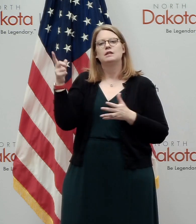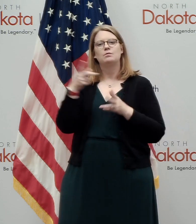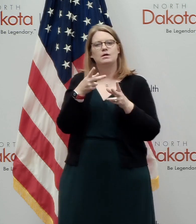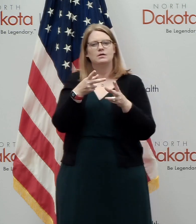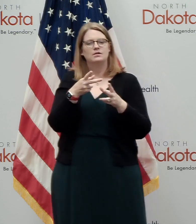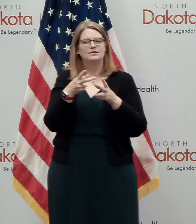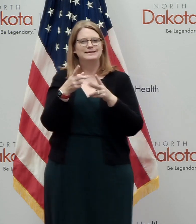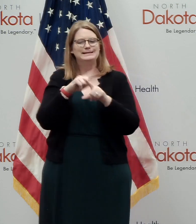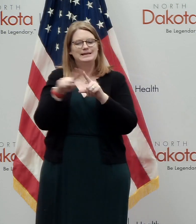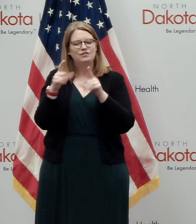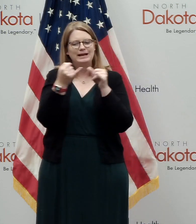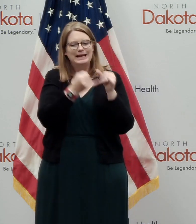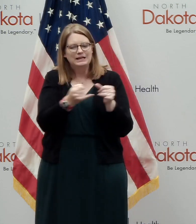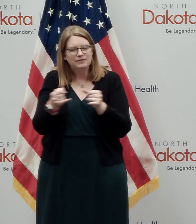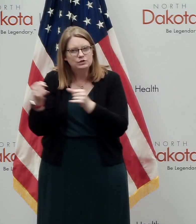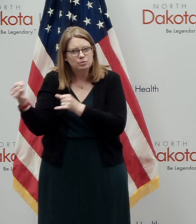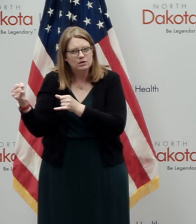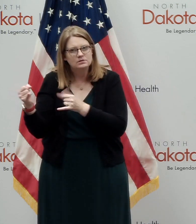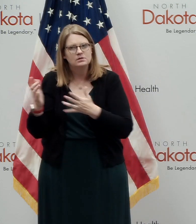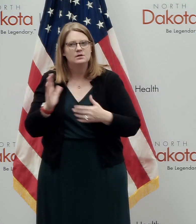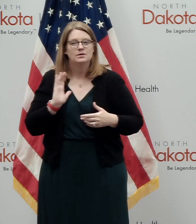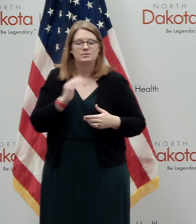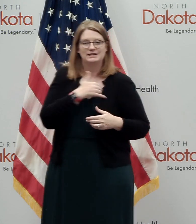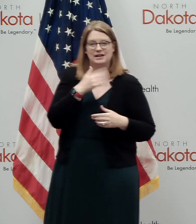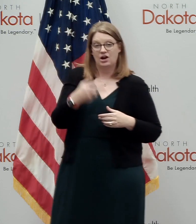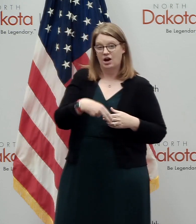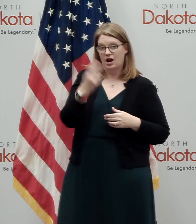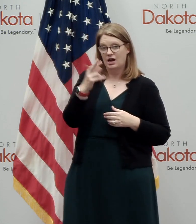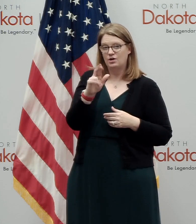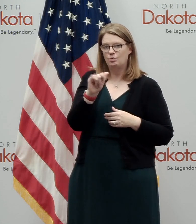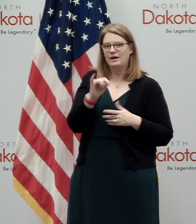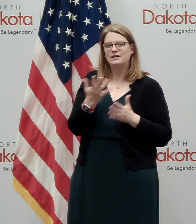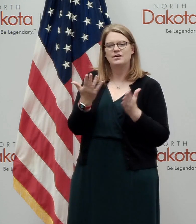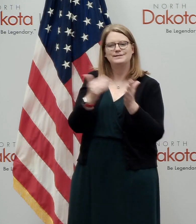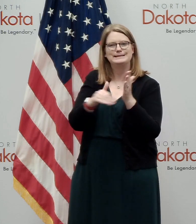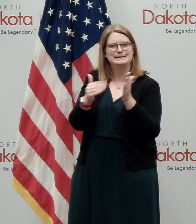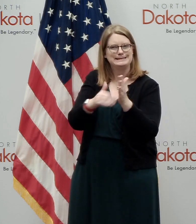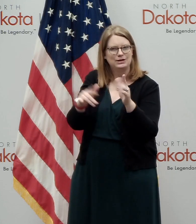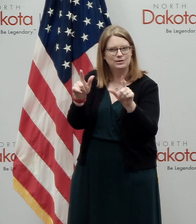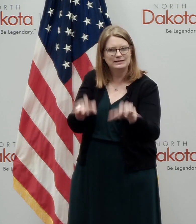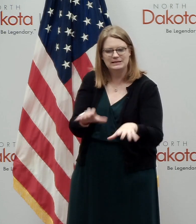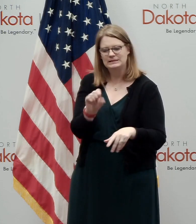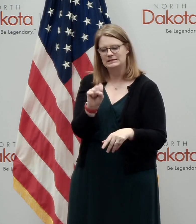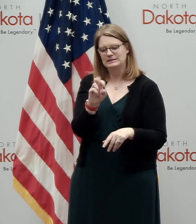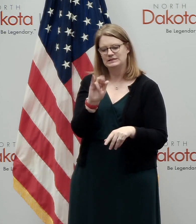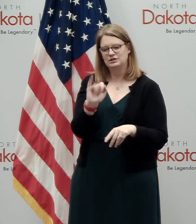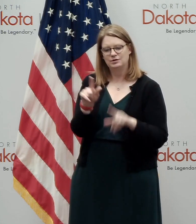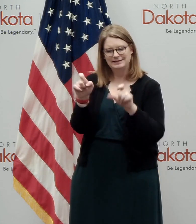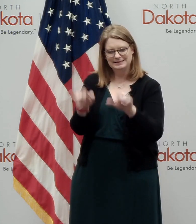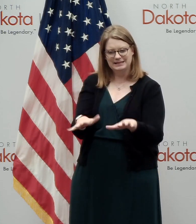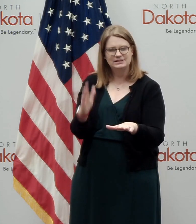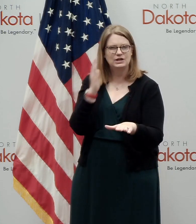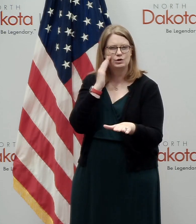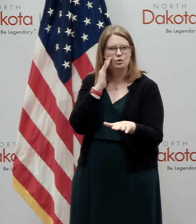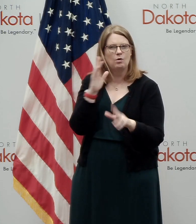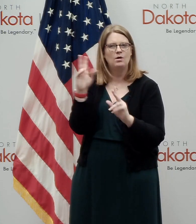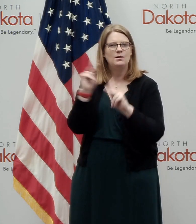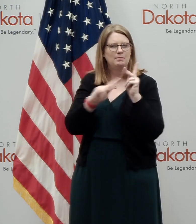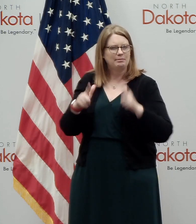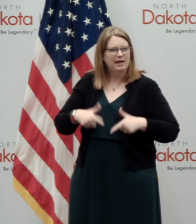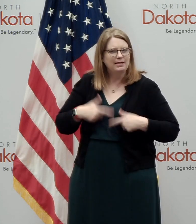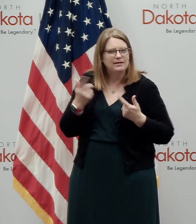individual, different individuals to test, but because of our high rate of serial testing, meaning testing like residents in a